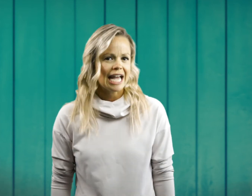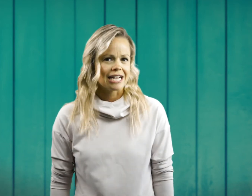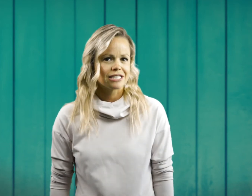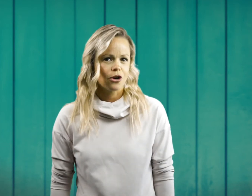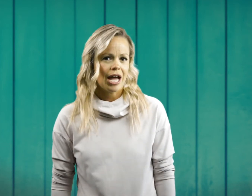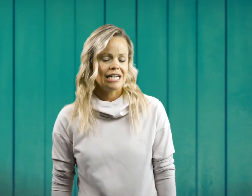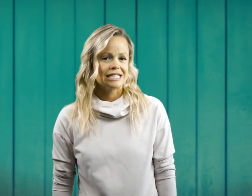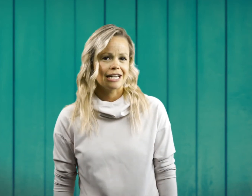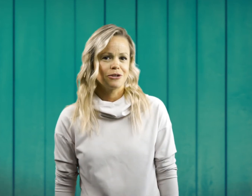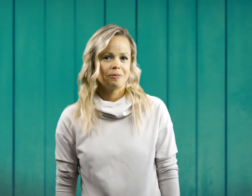guess. Go ahead and say it to him.